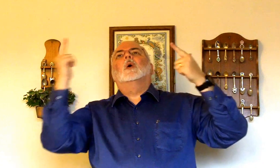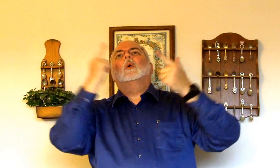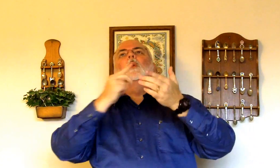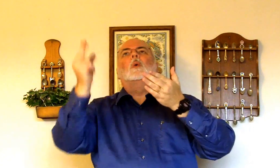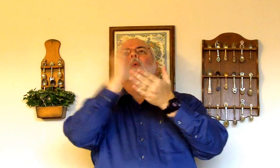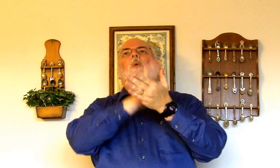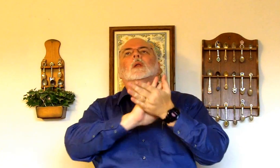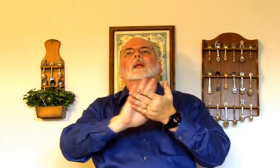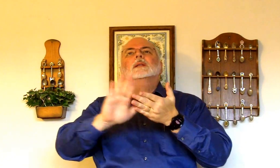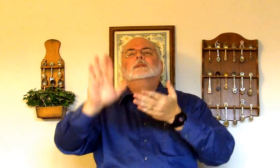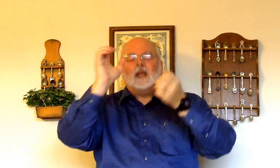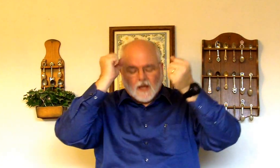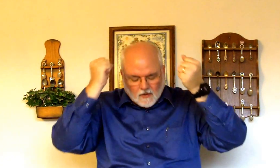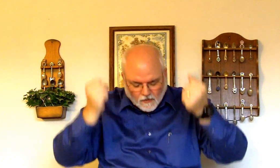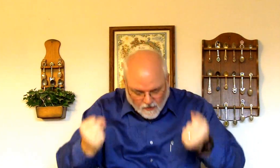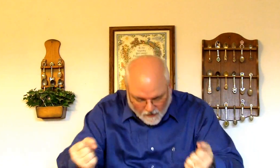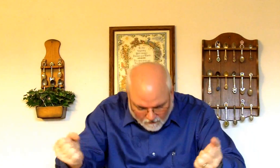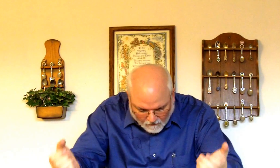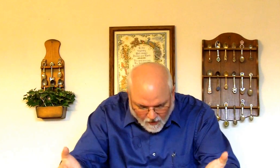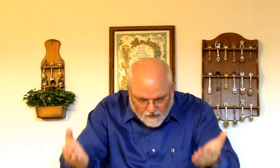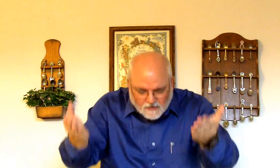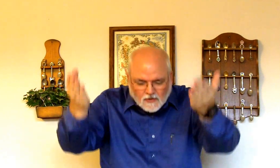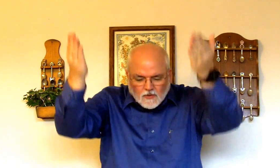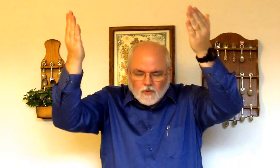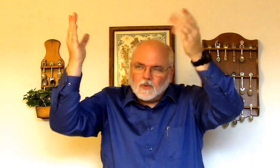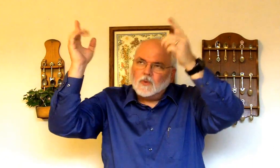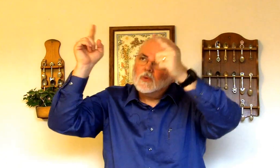holy sacrifice to you.